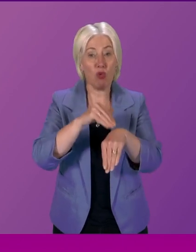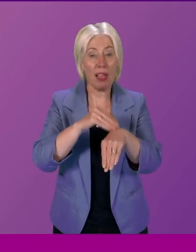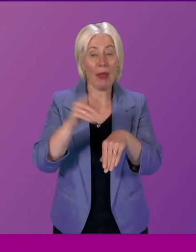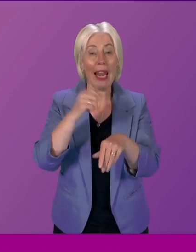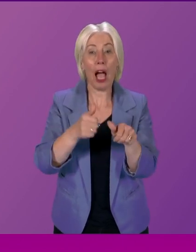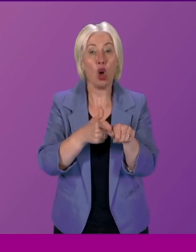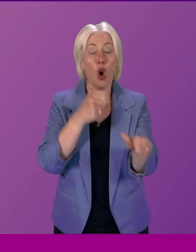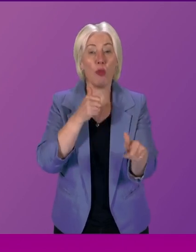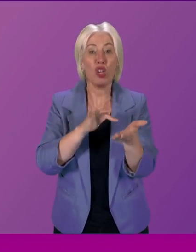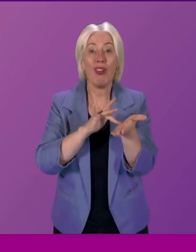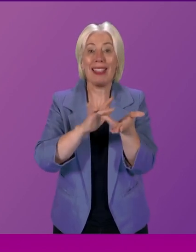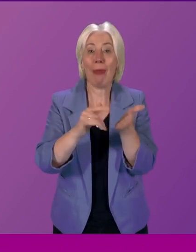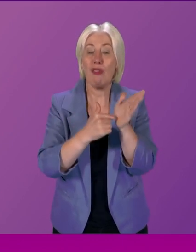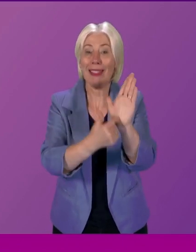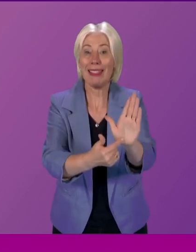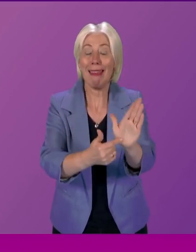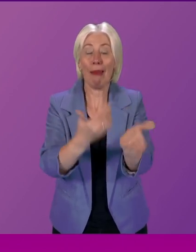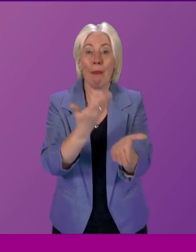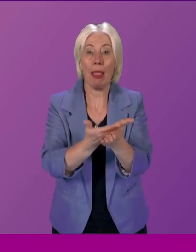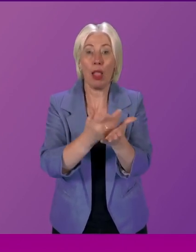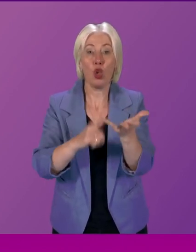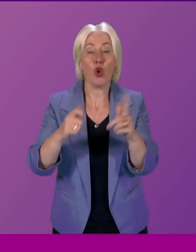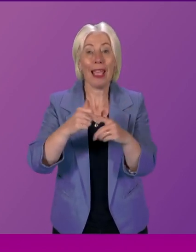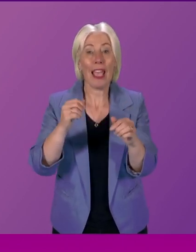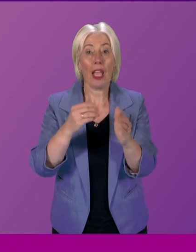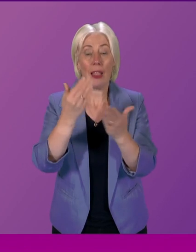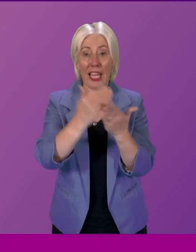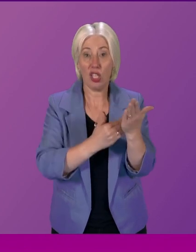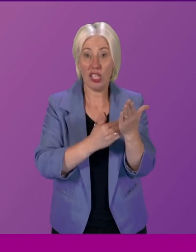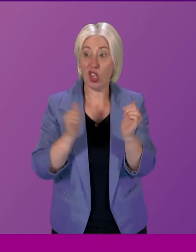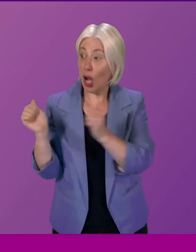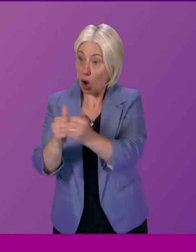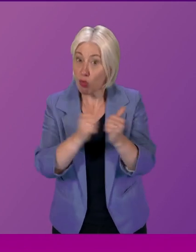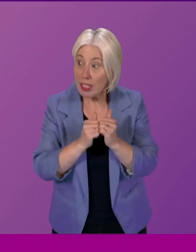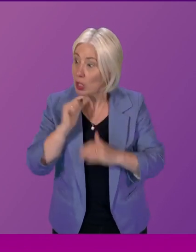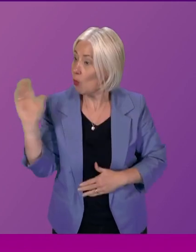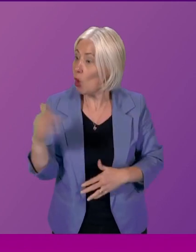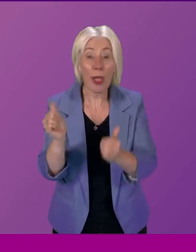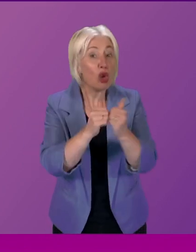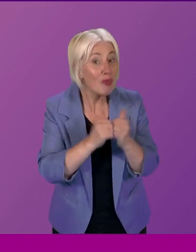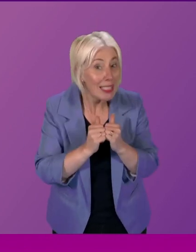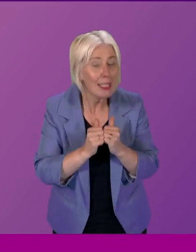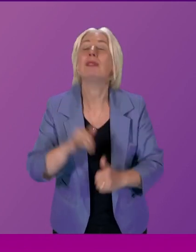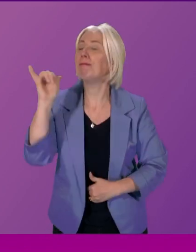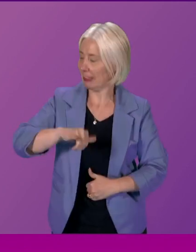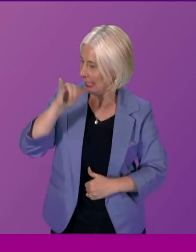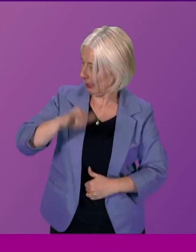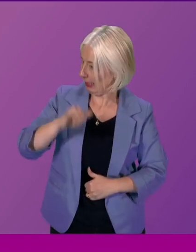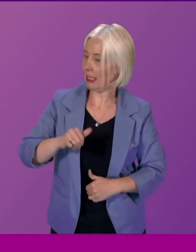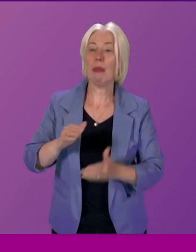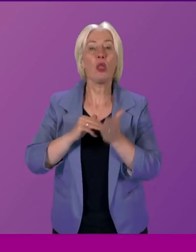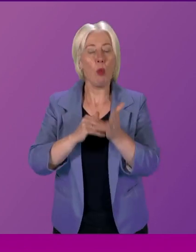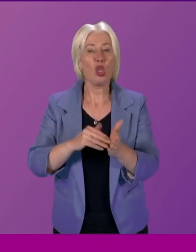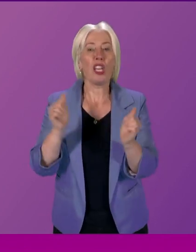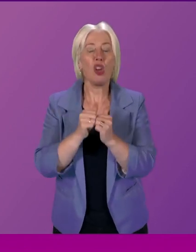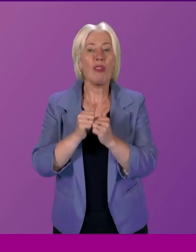Transparency Bill, UK legislation be agreed Are we all agreed? Yes Yes The motion is therefore agreed And